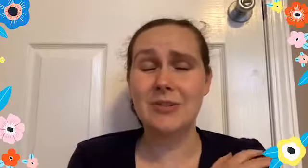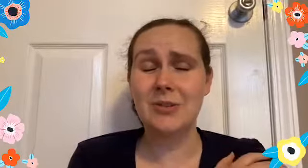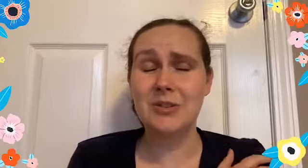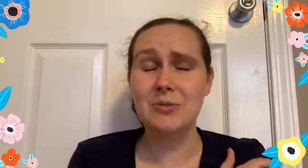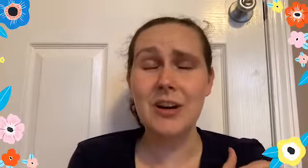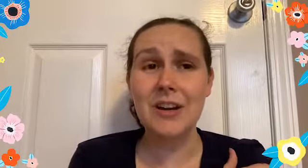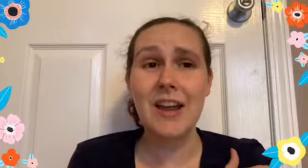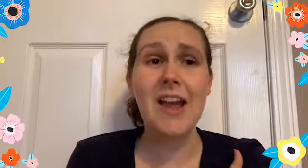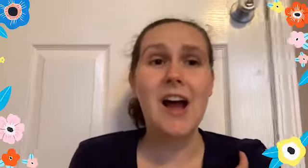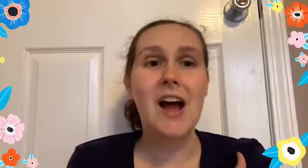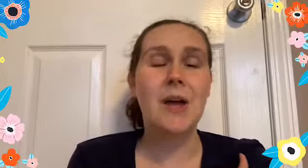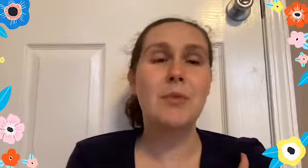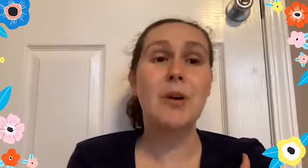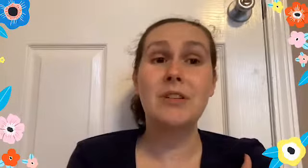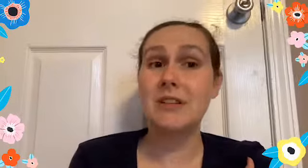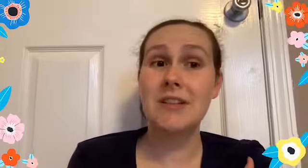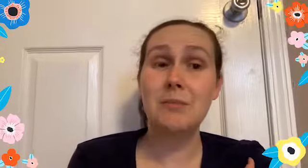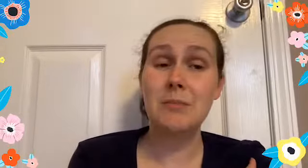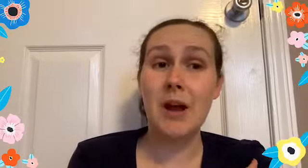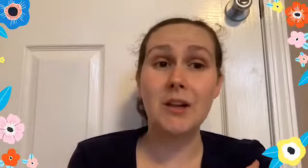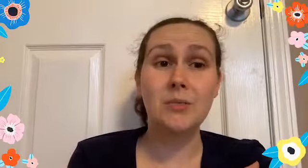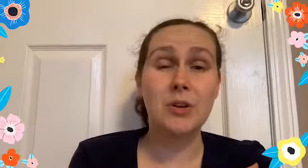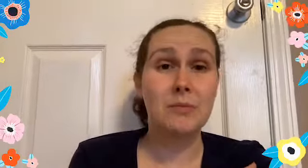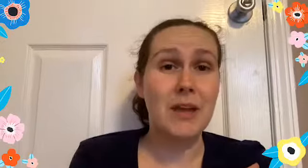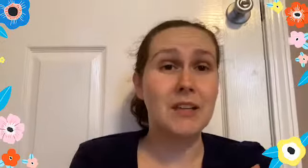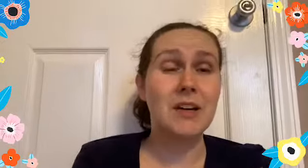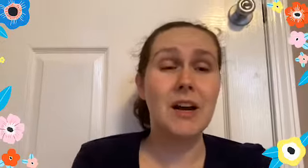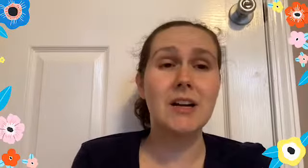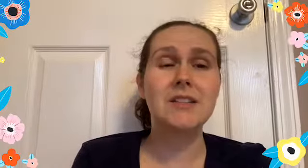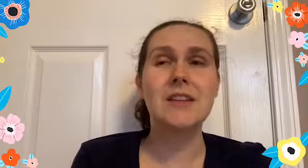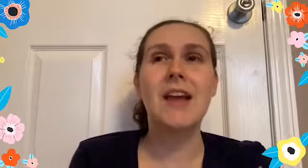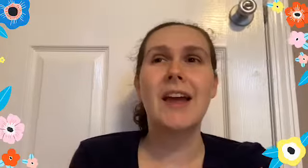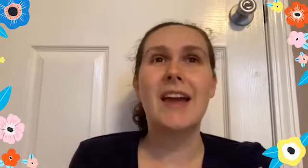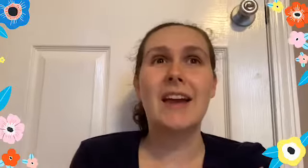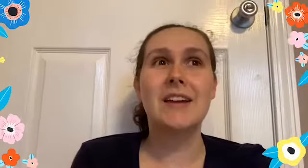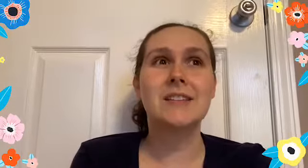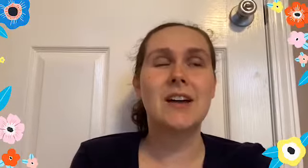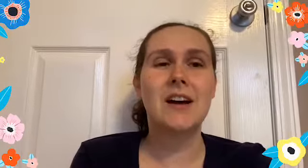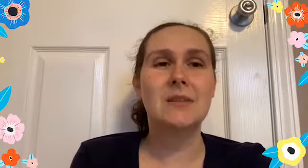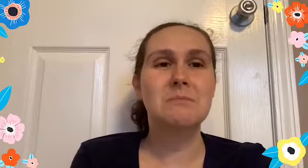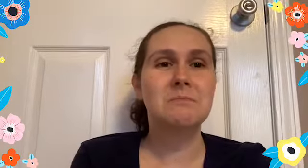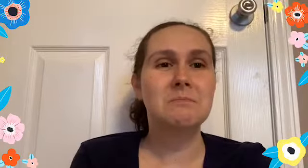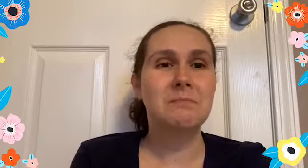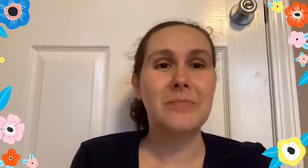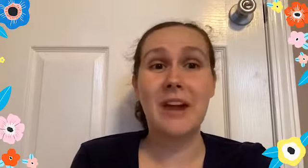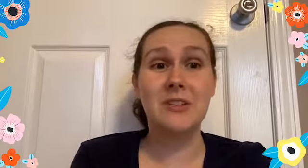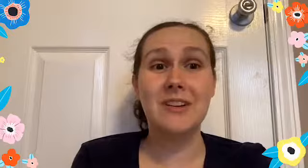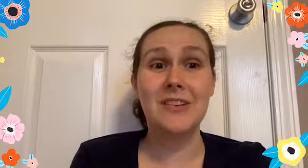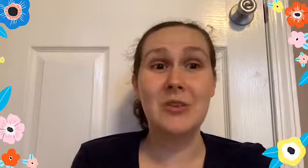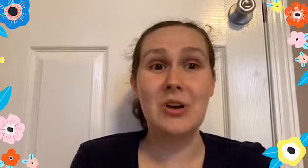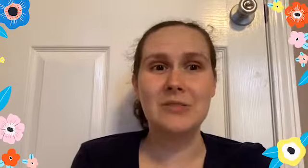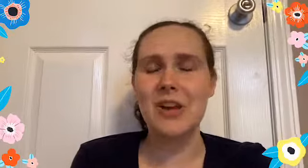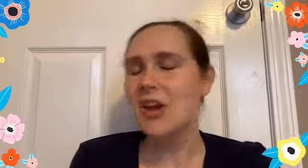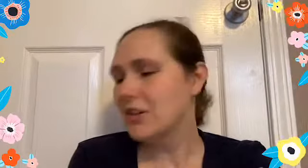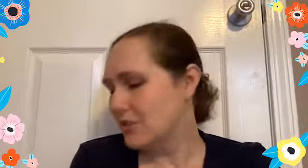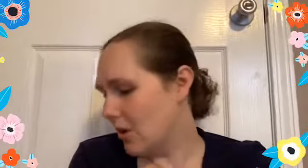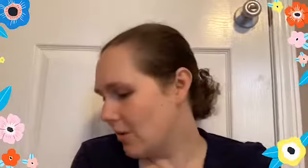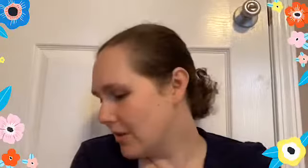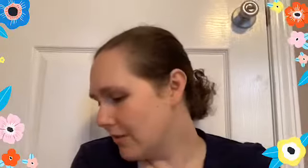is going to work, what you need to keep in mind when you're making the cards, and how you can get involved. So the